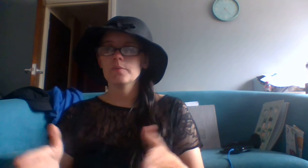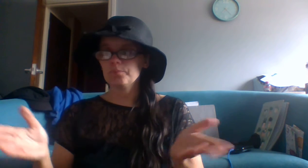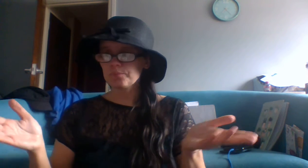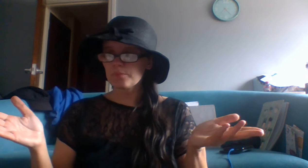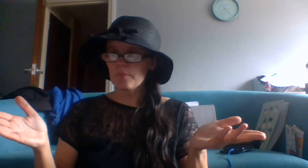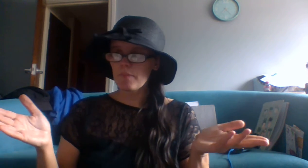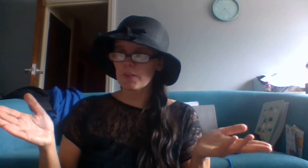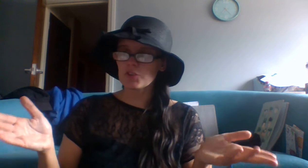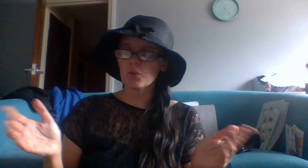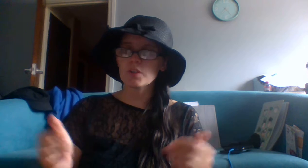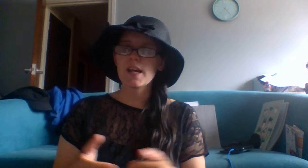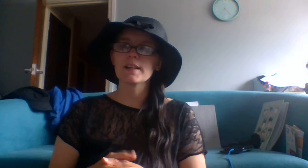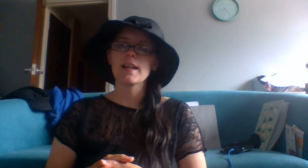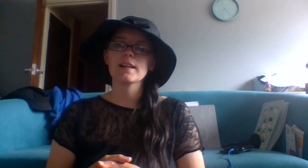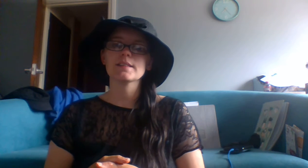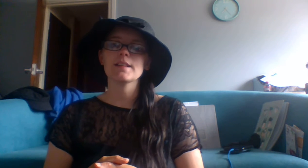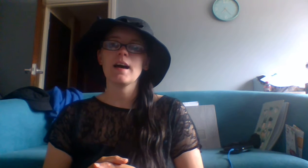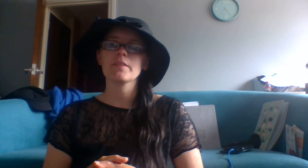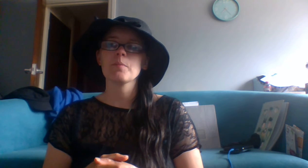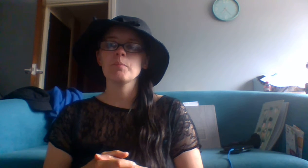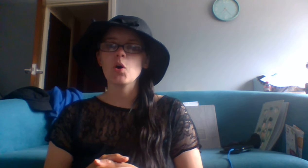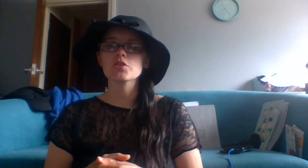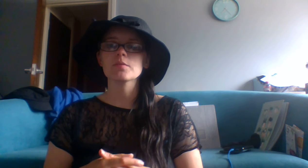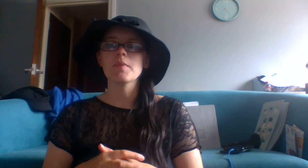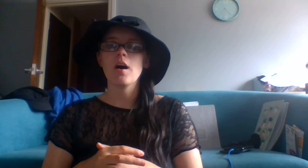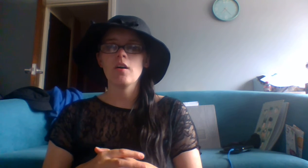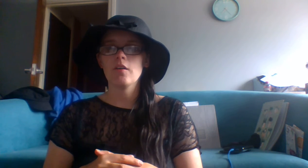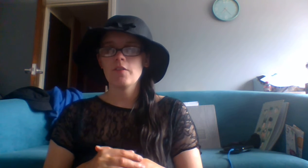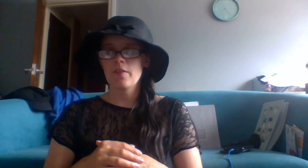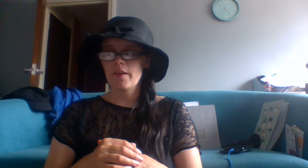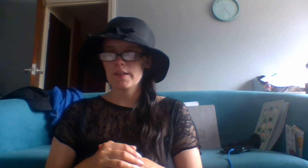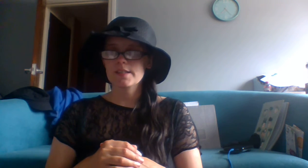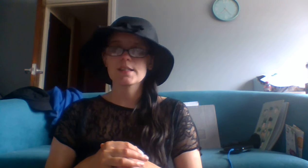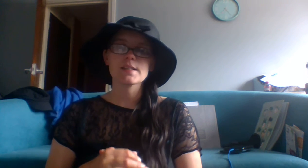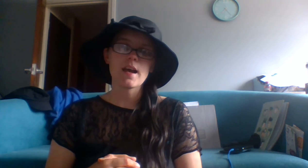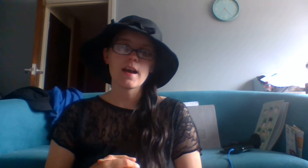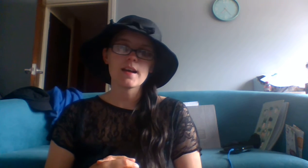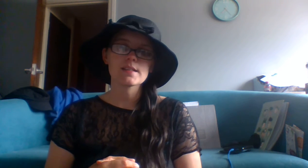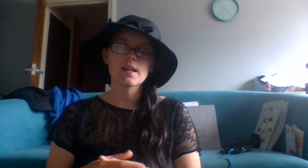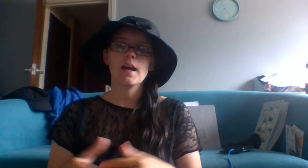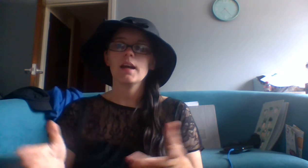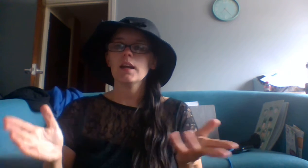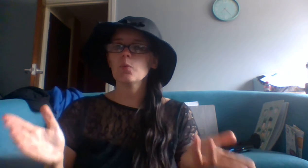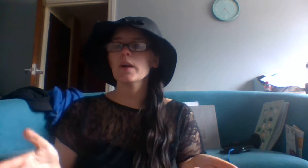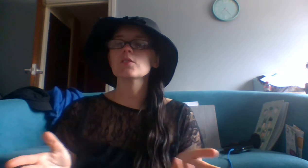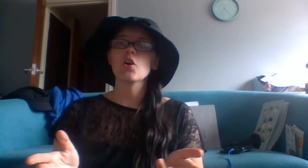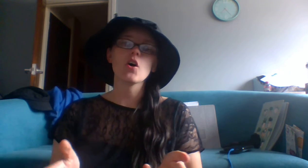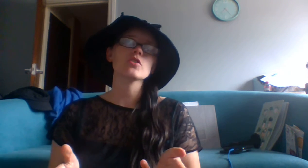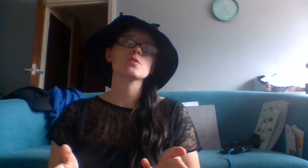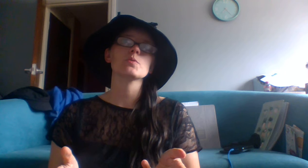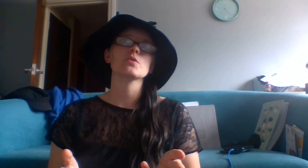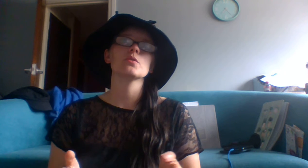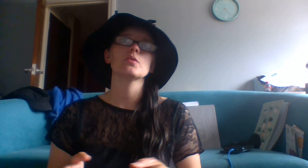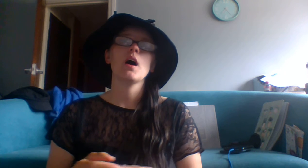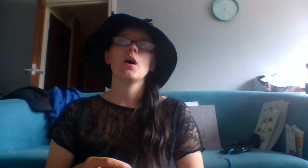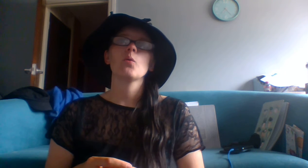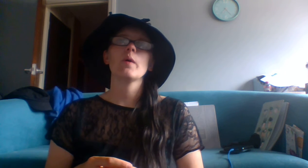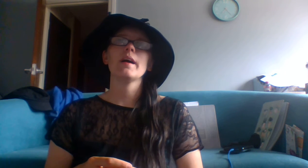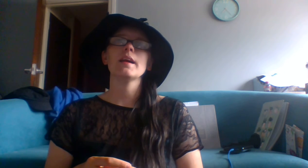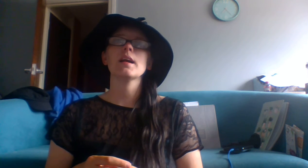George had landed at the bottom of the stairs. He went to hospital where he